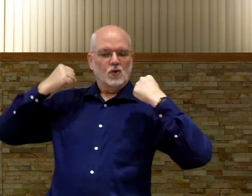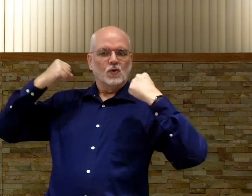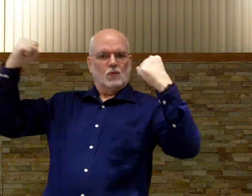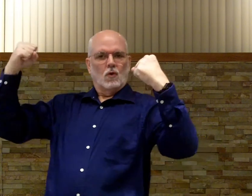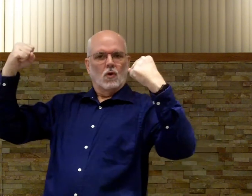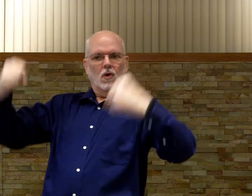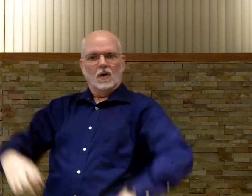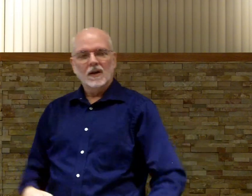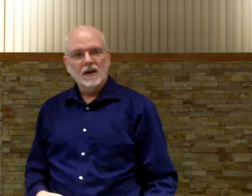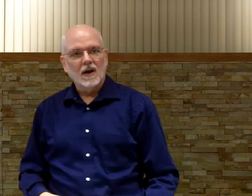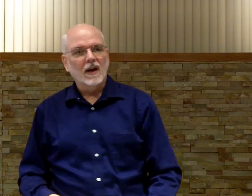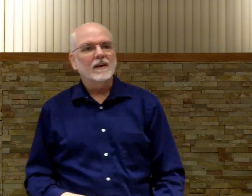Strong. All right?